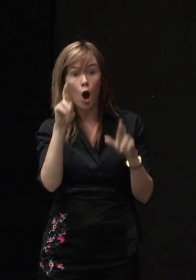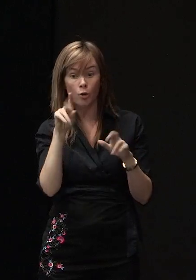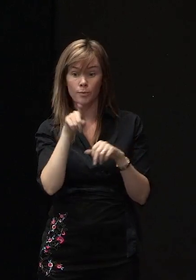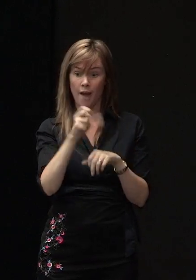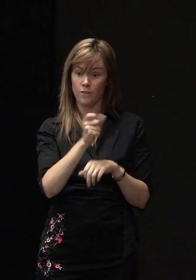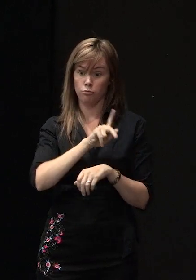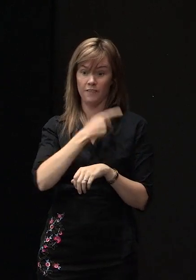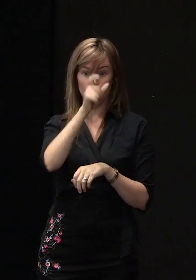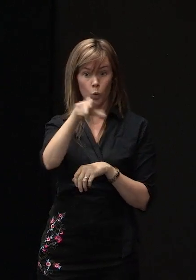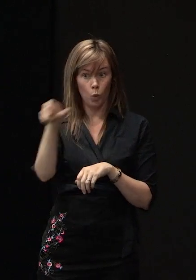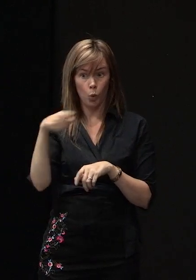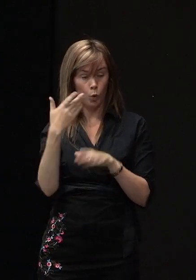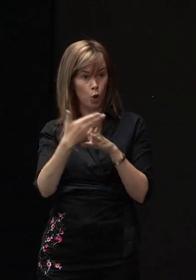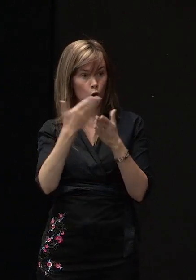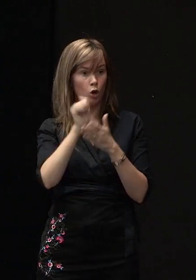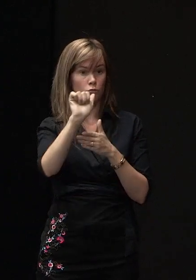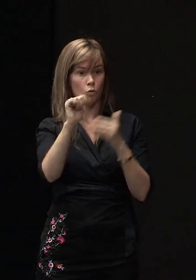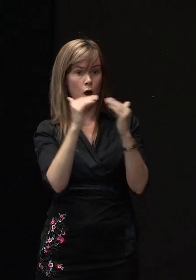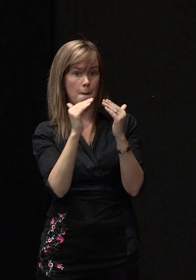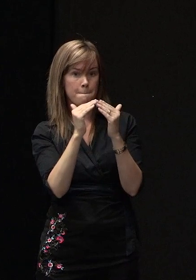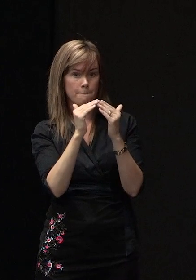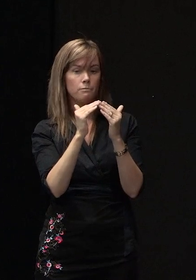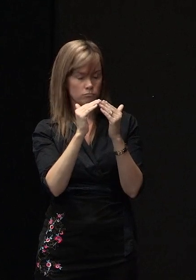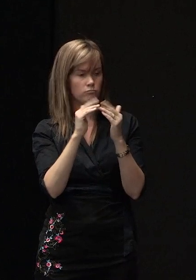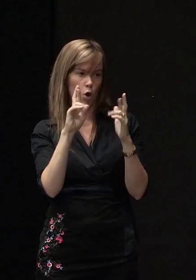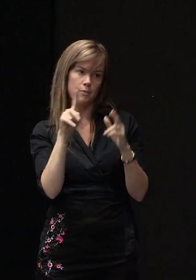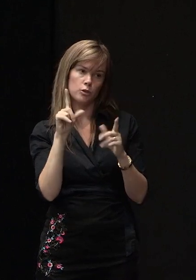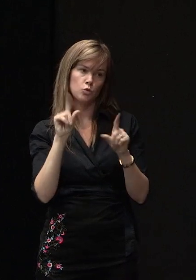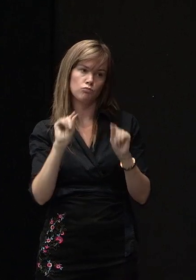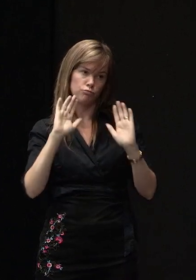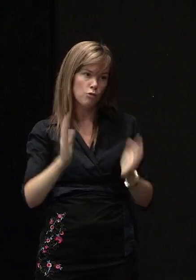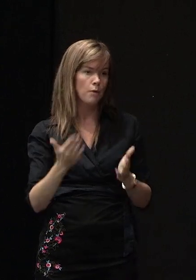engaged will do a proper professional job.